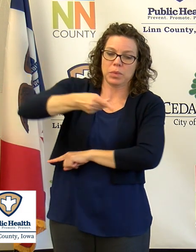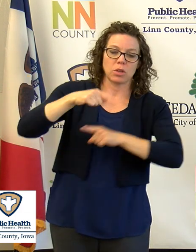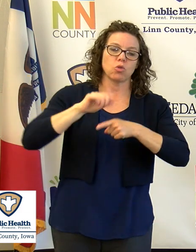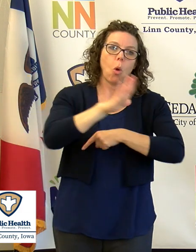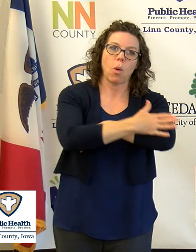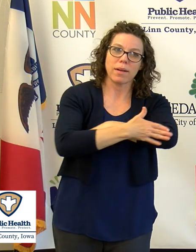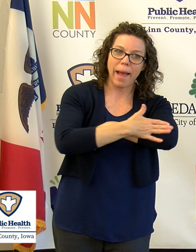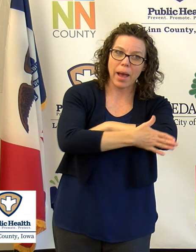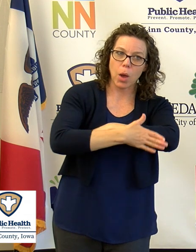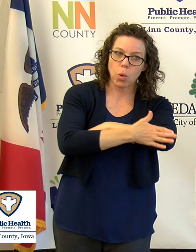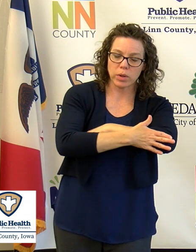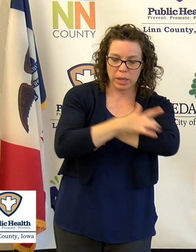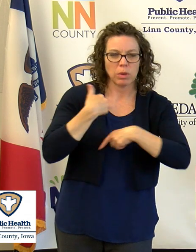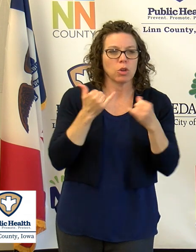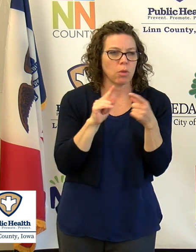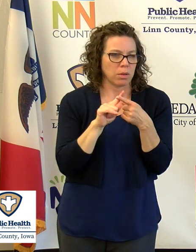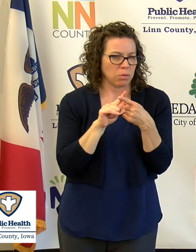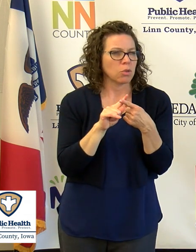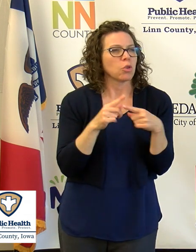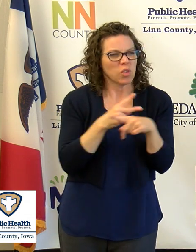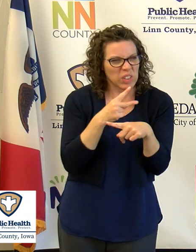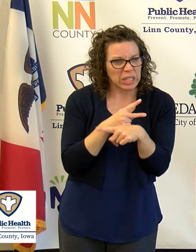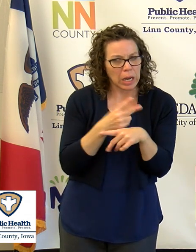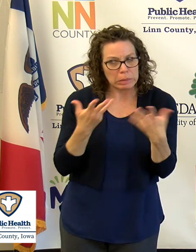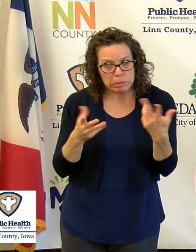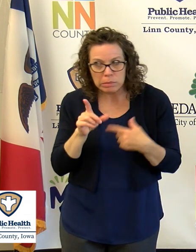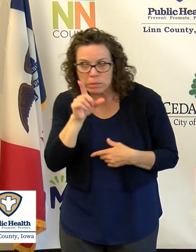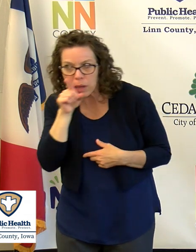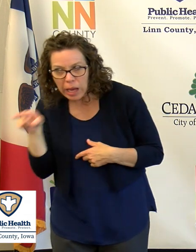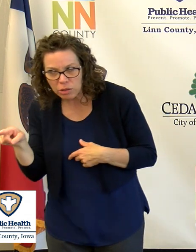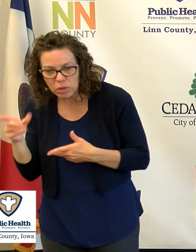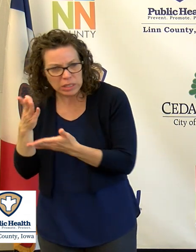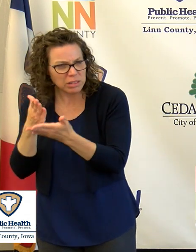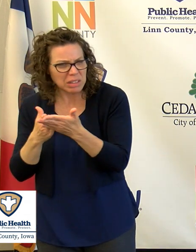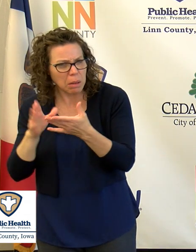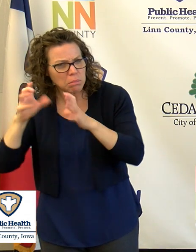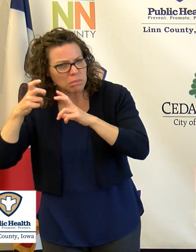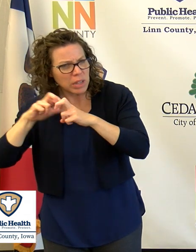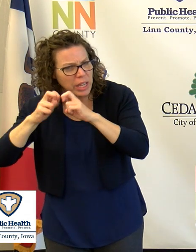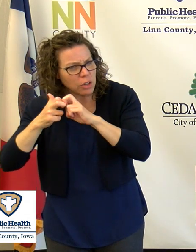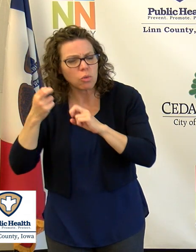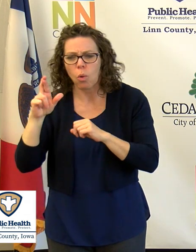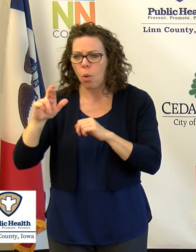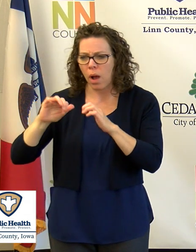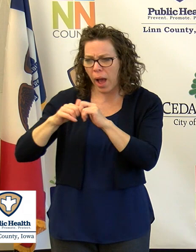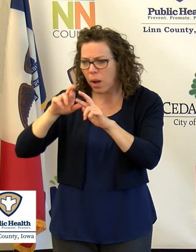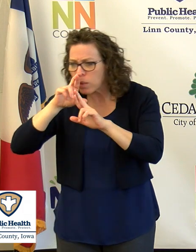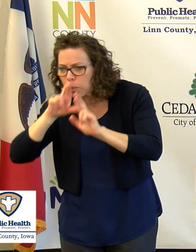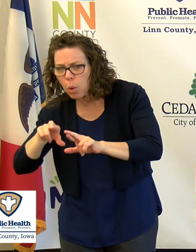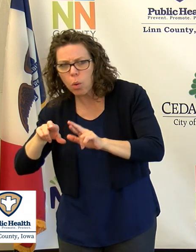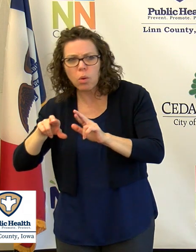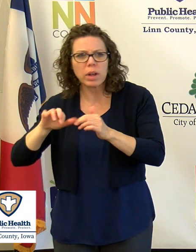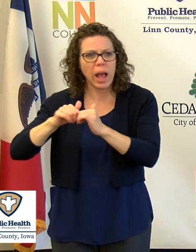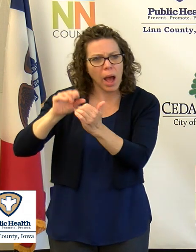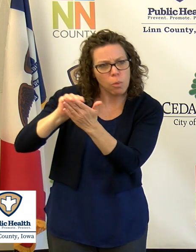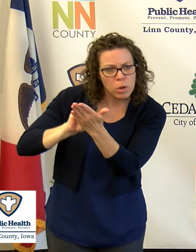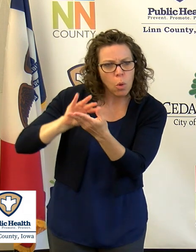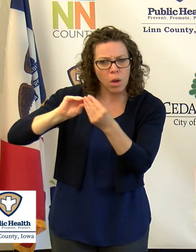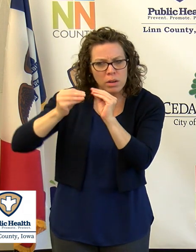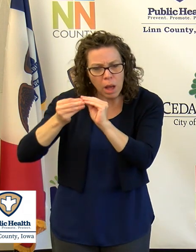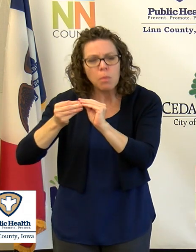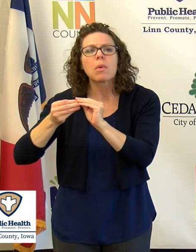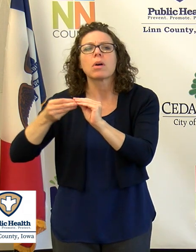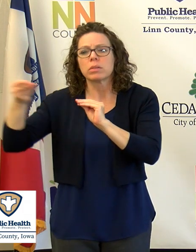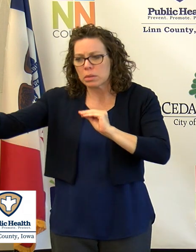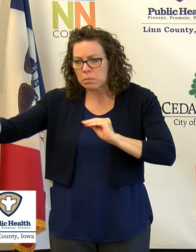residents. So, we are trying to find out is there actually an issue there or how are they doing their reporting and where are they getting their numbers